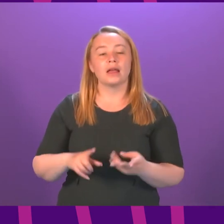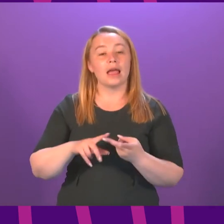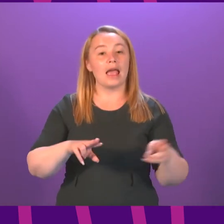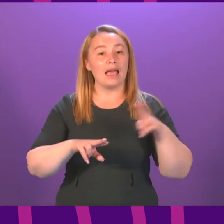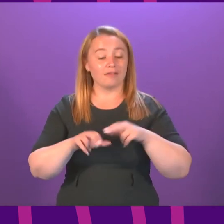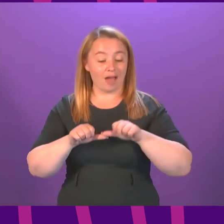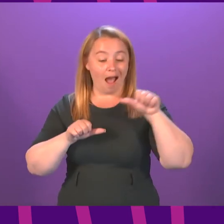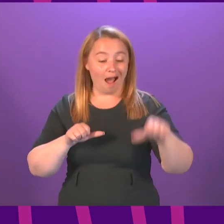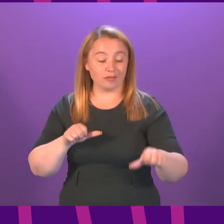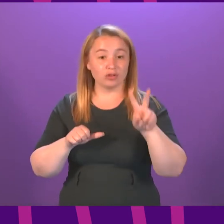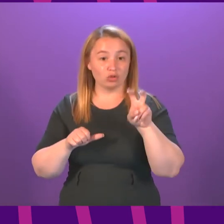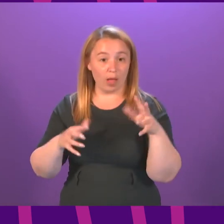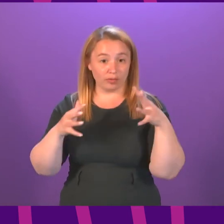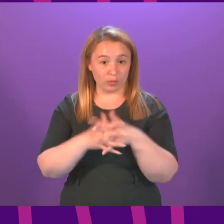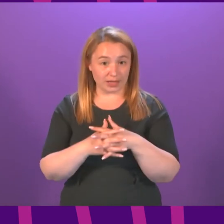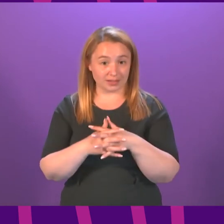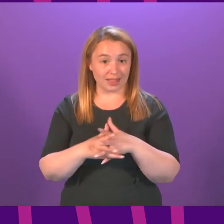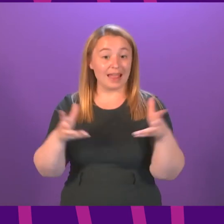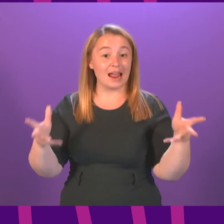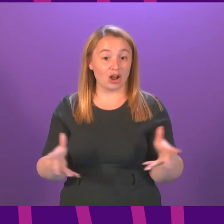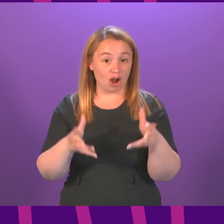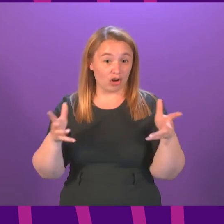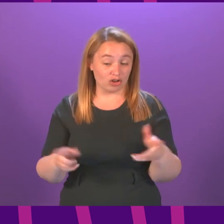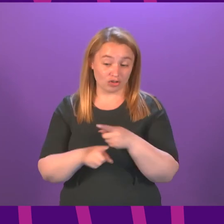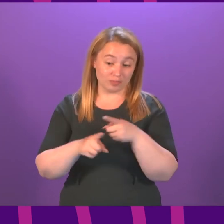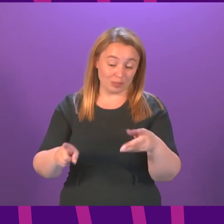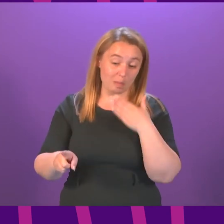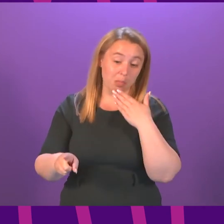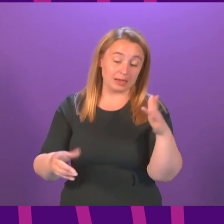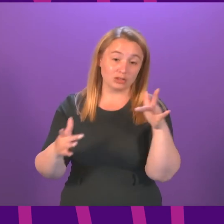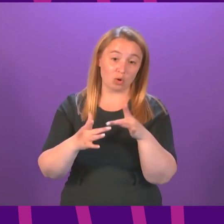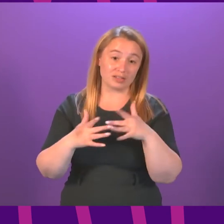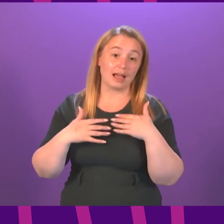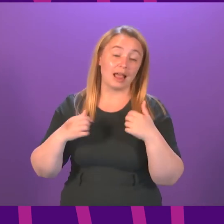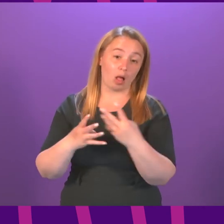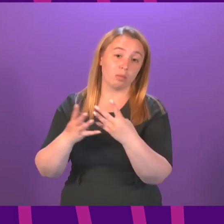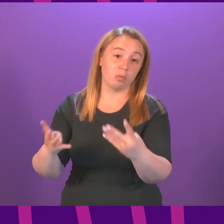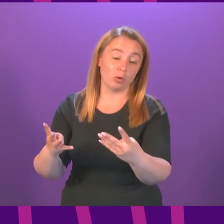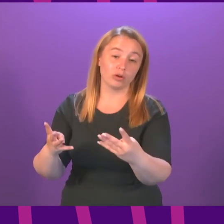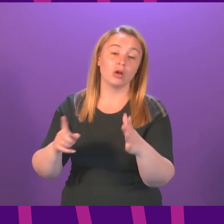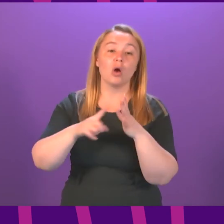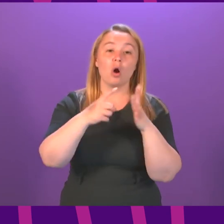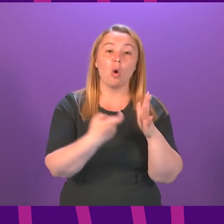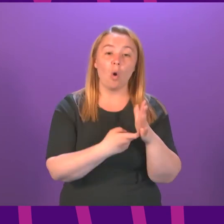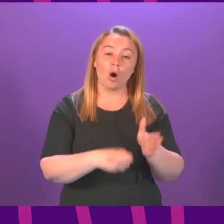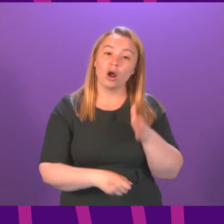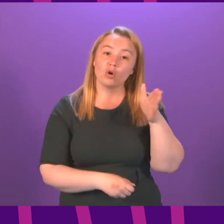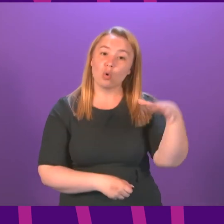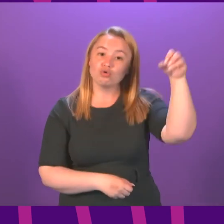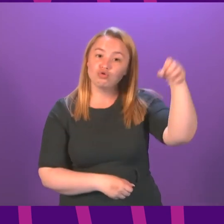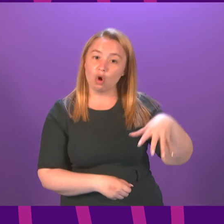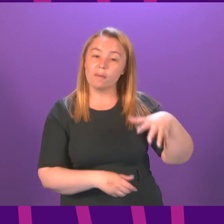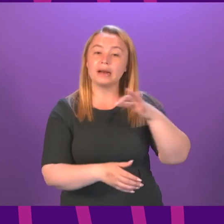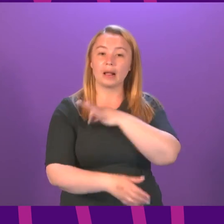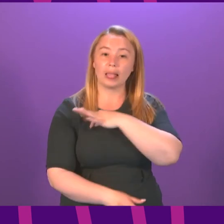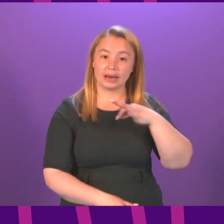run beyond the 12 week point we encourage them to make contact with their local health board or attend one of the drop-in clinics that a number of local